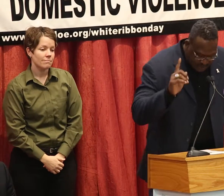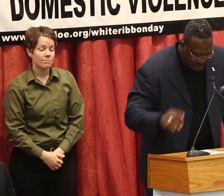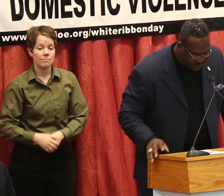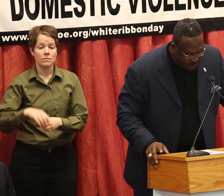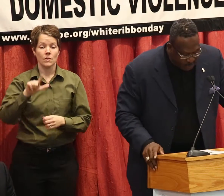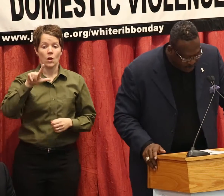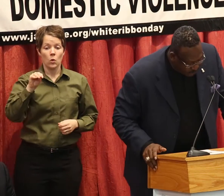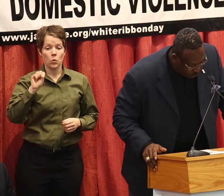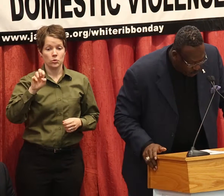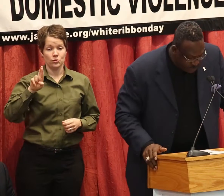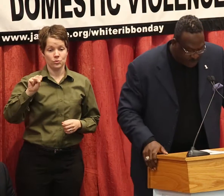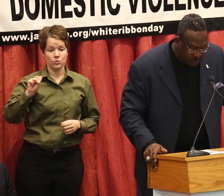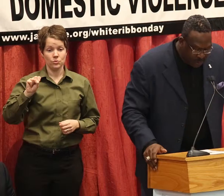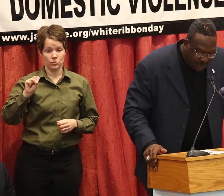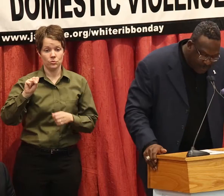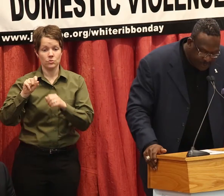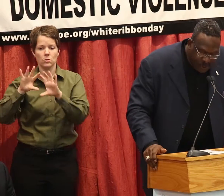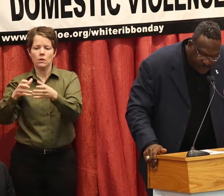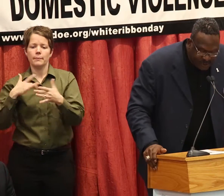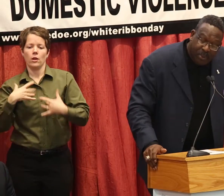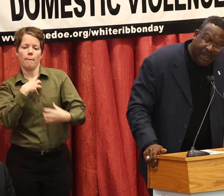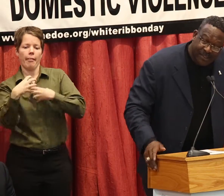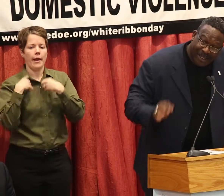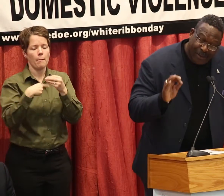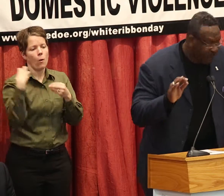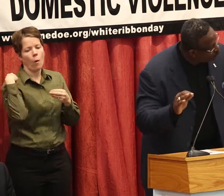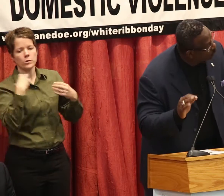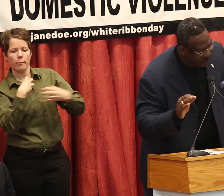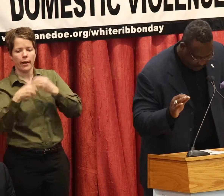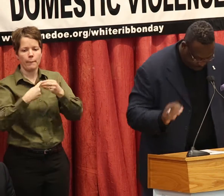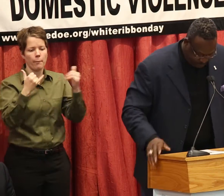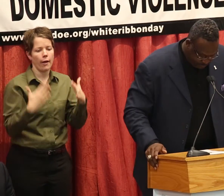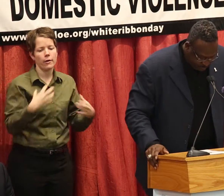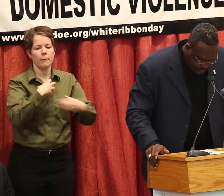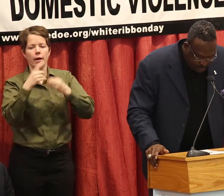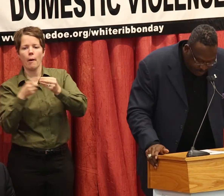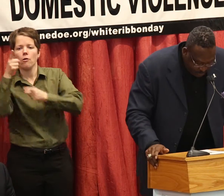Losers assemble in little groups and complain about the coaches and players in other little groups.